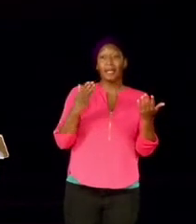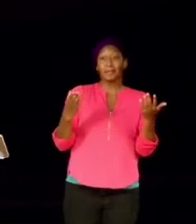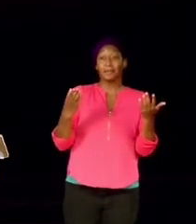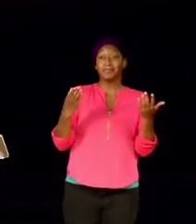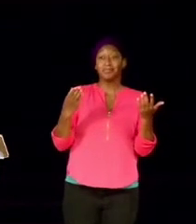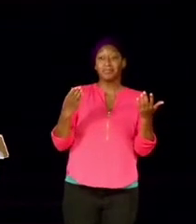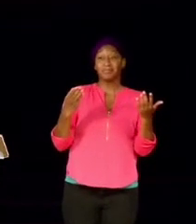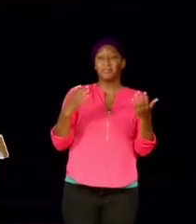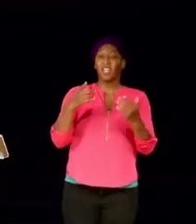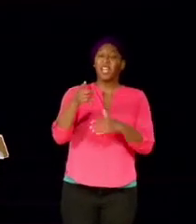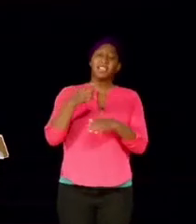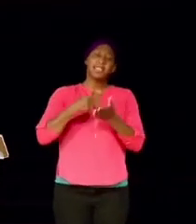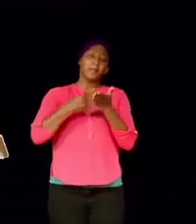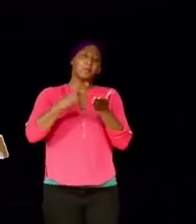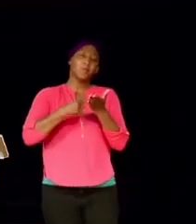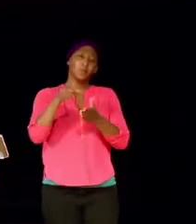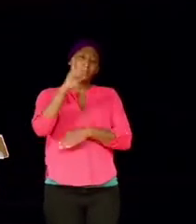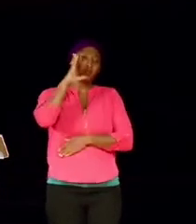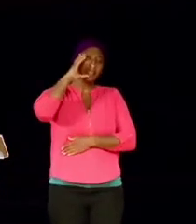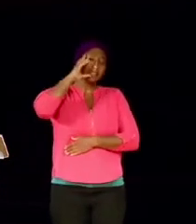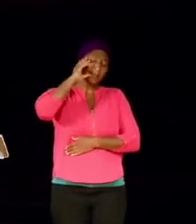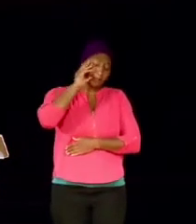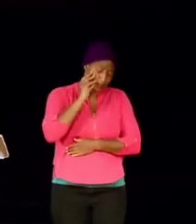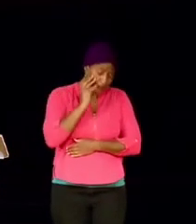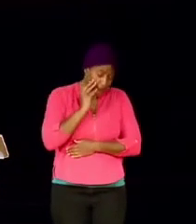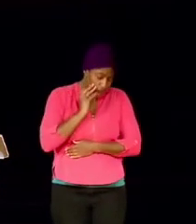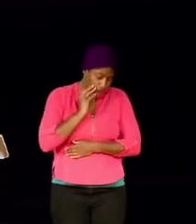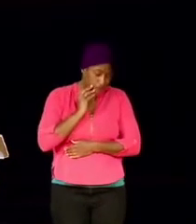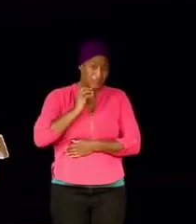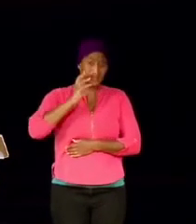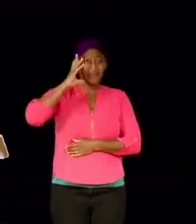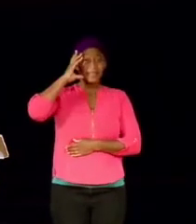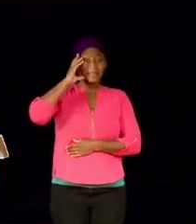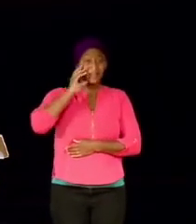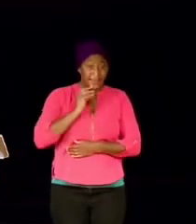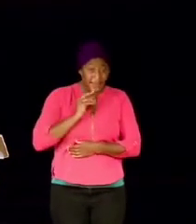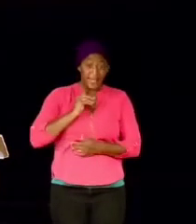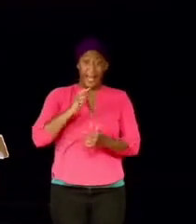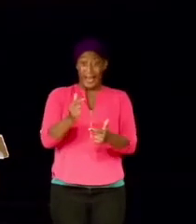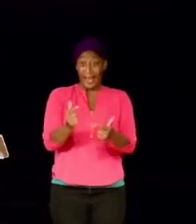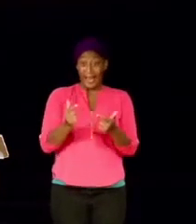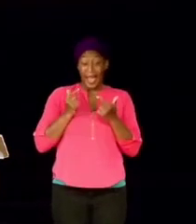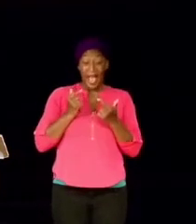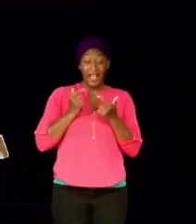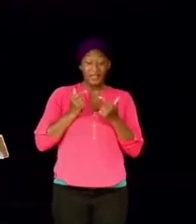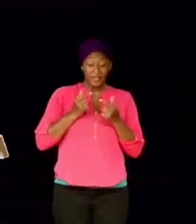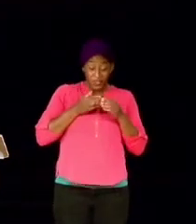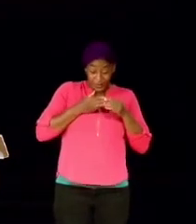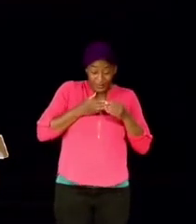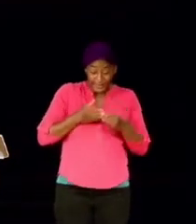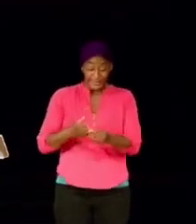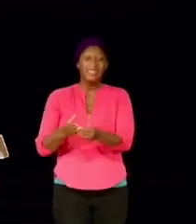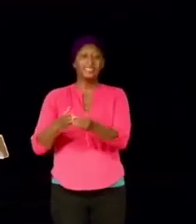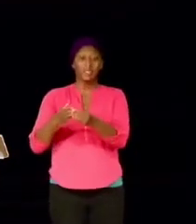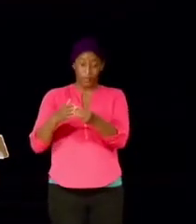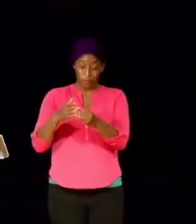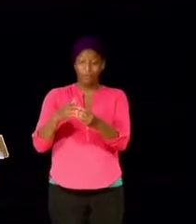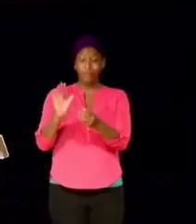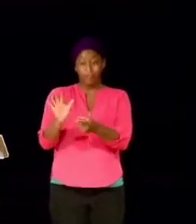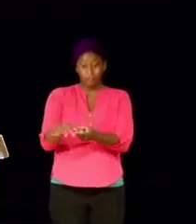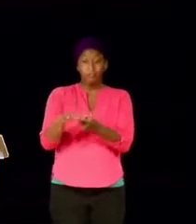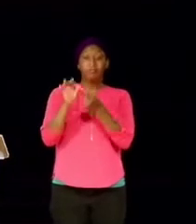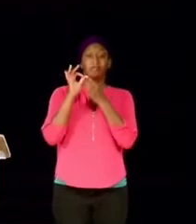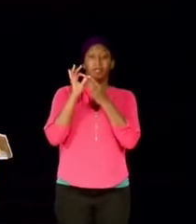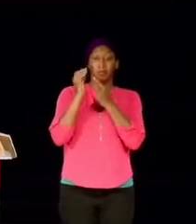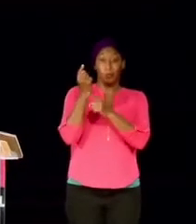sometimes you got to go through some stuff in order to get to some stuff. Have I got any witnesses in